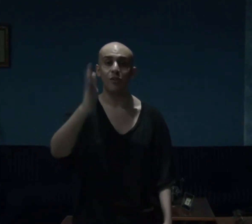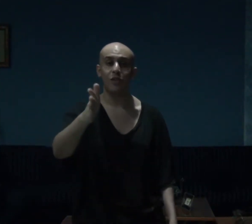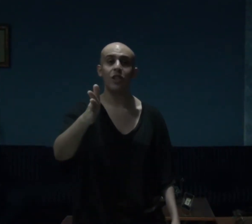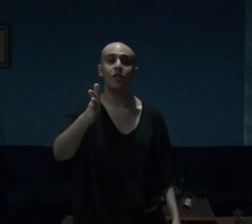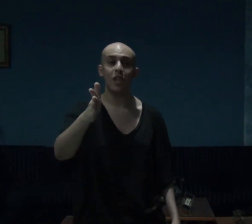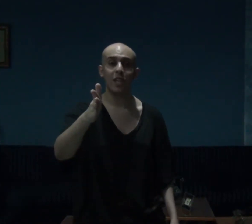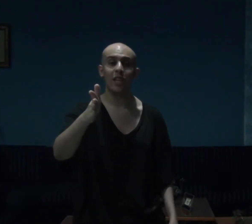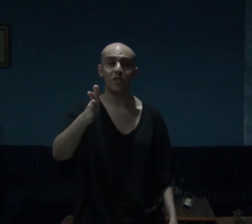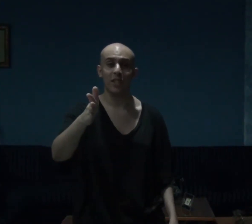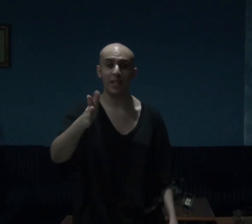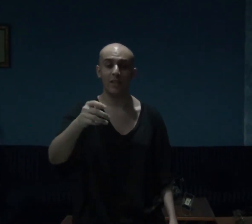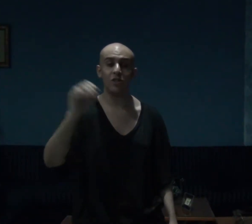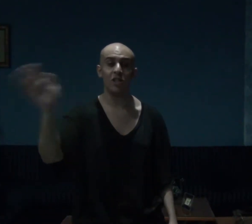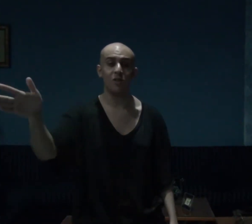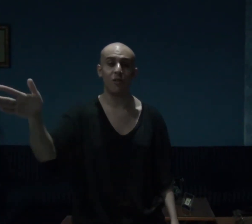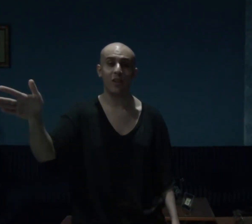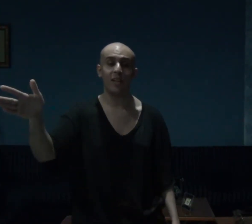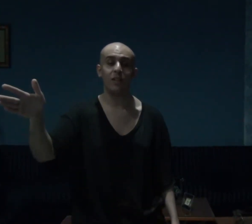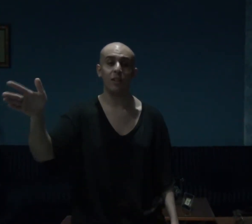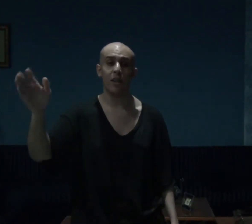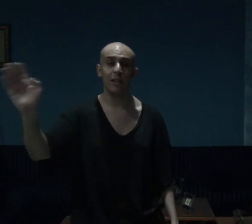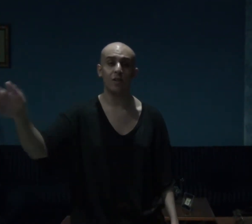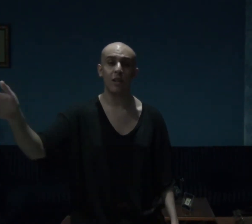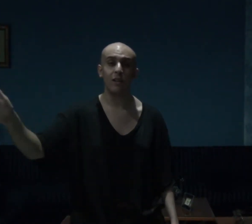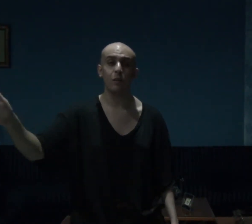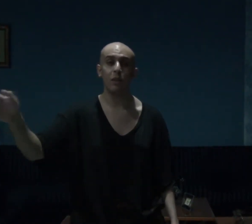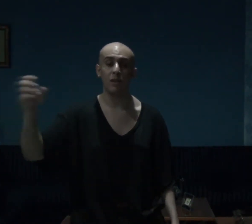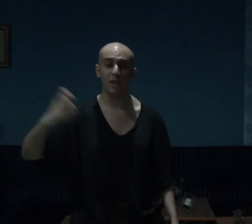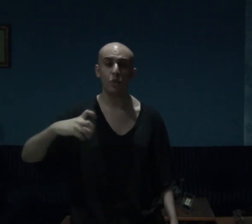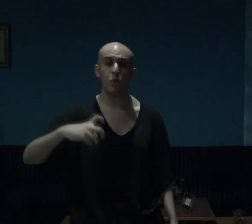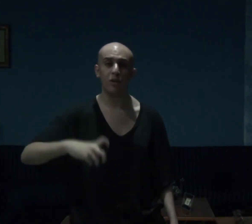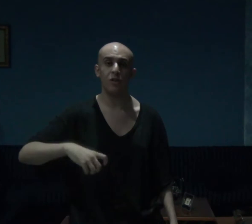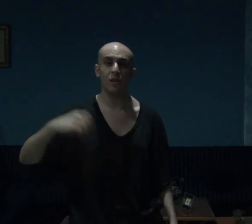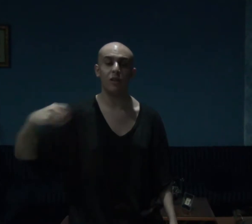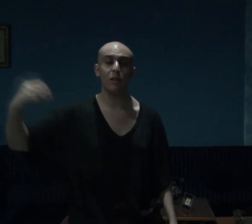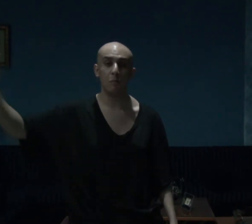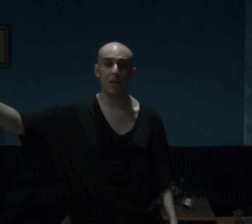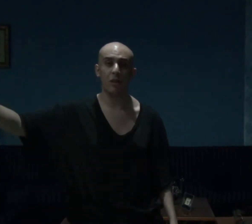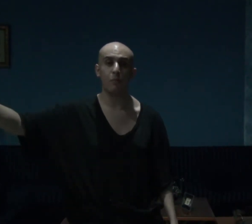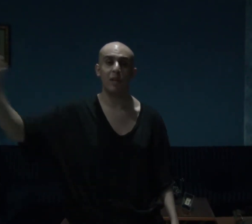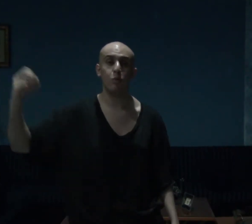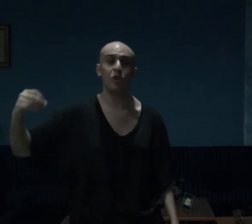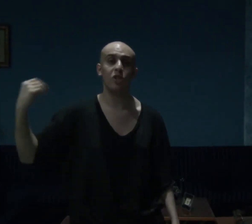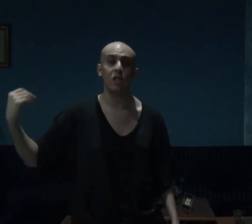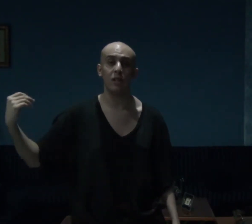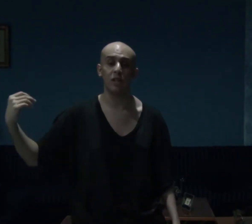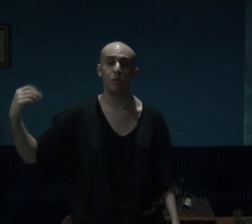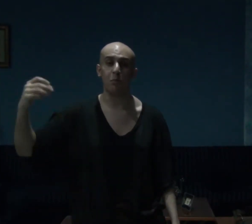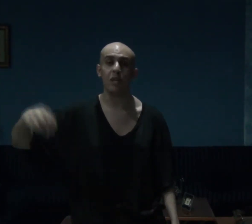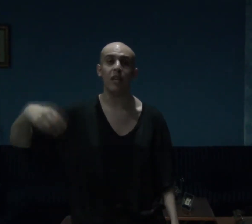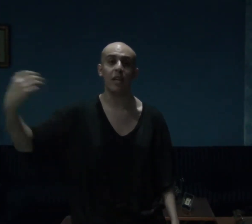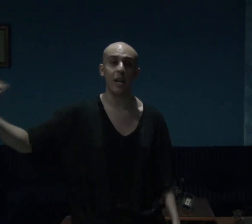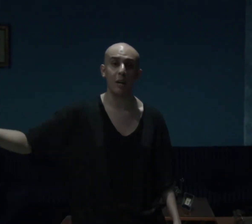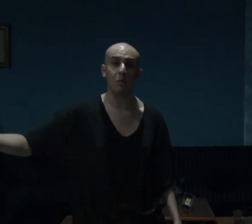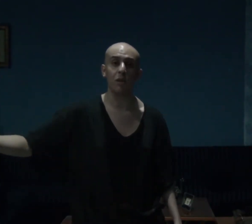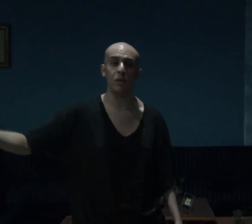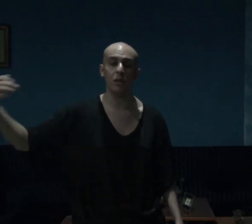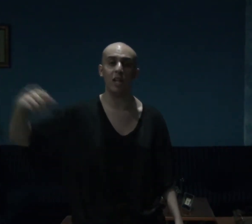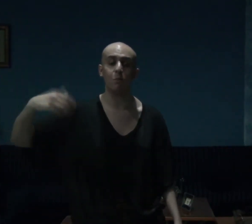the funny thing guys and gals is the fact that alice akerman does want to tell her mother about what she does being a cam girl and